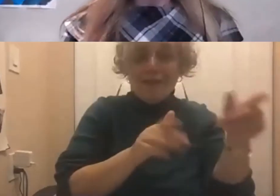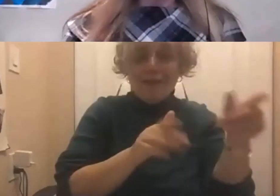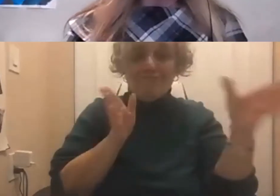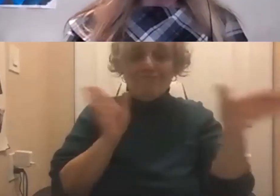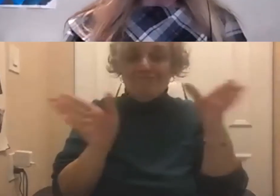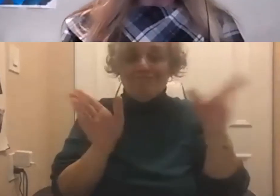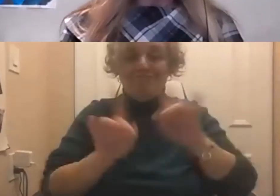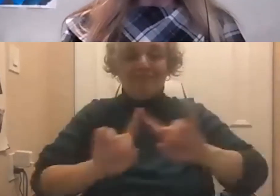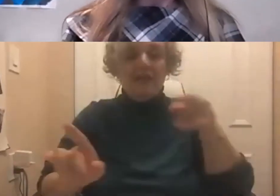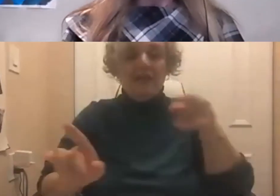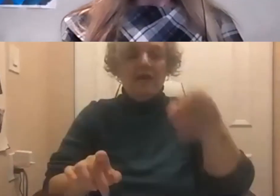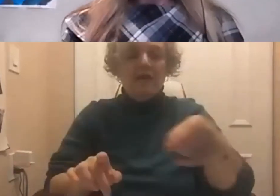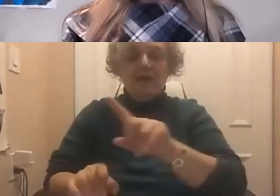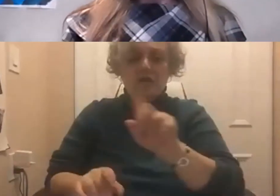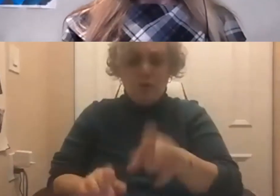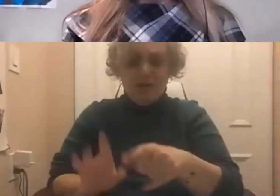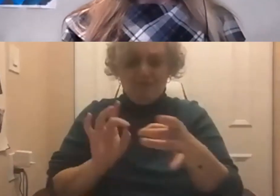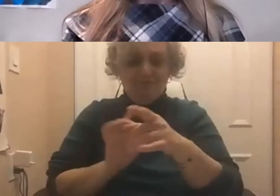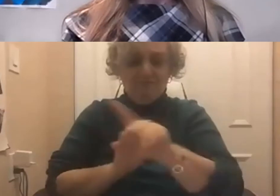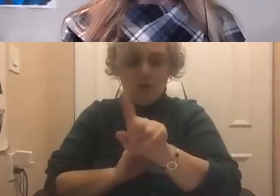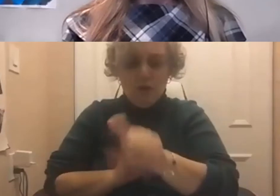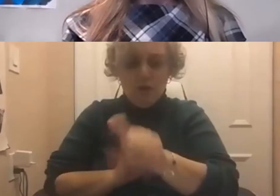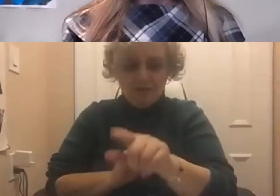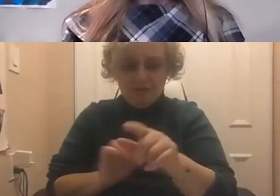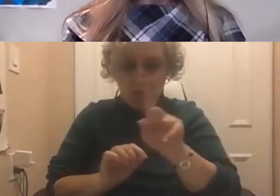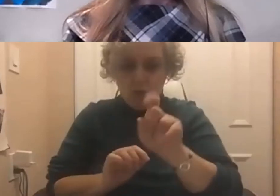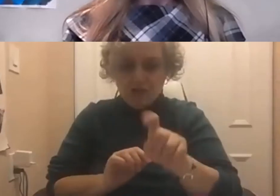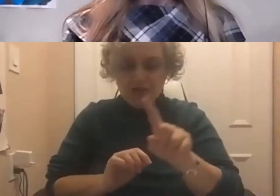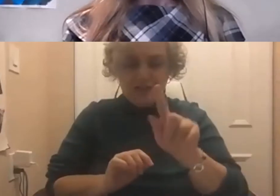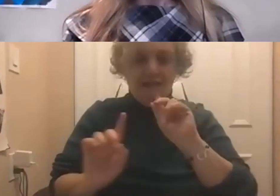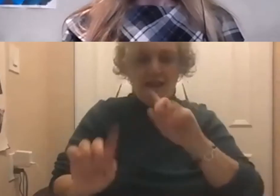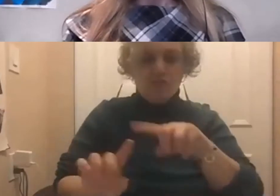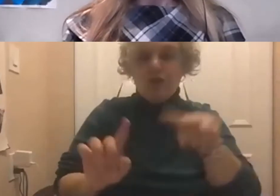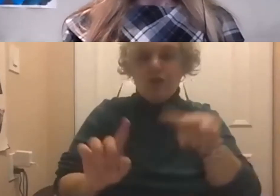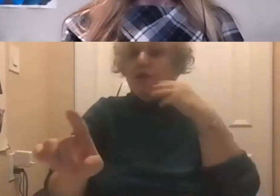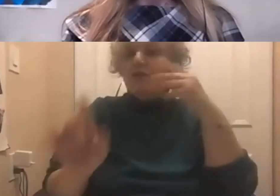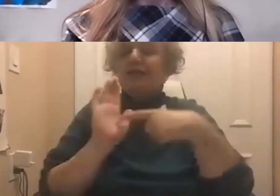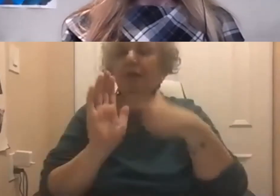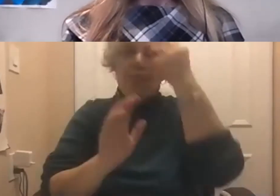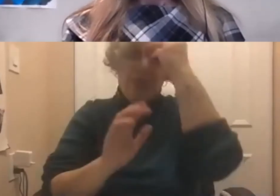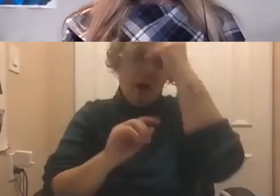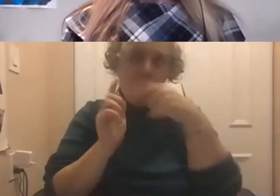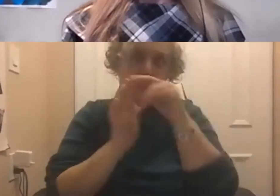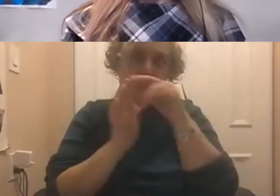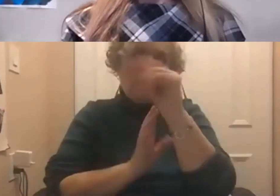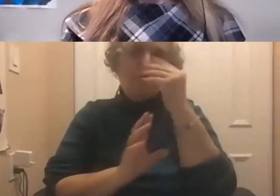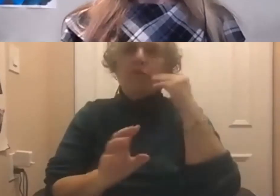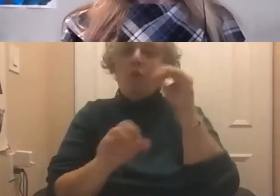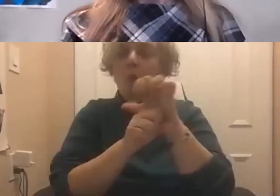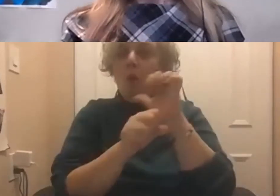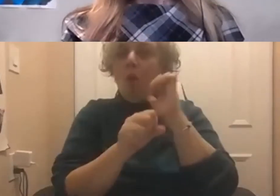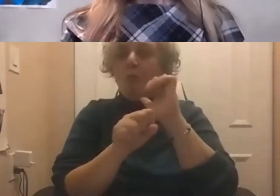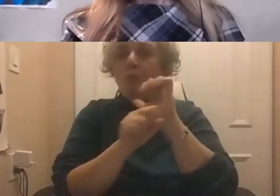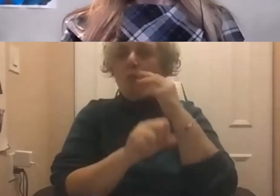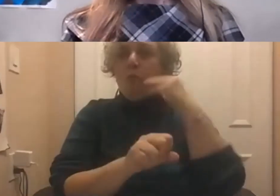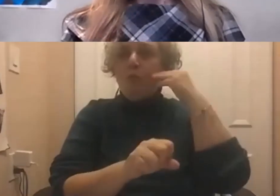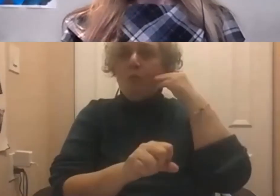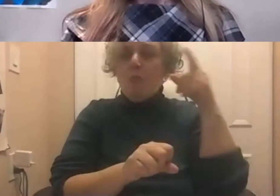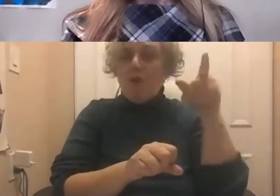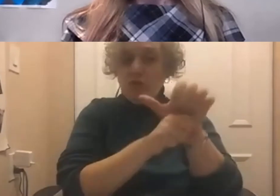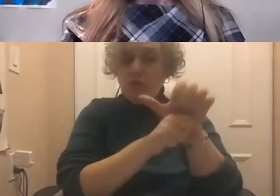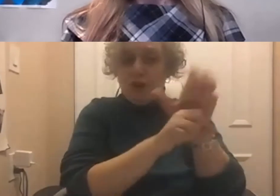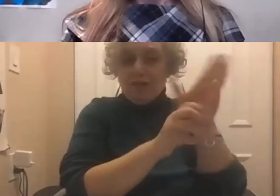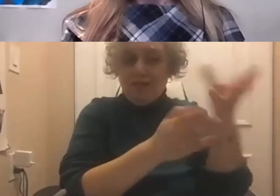about this a little when you were talking about working from home and boosting efficiencies and things like that. And there's the idea